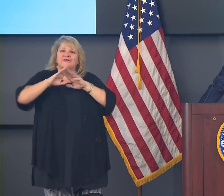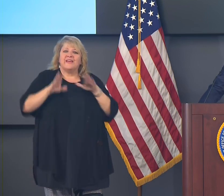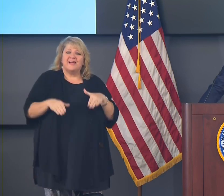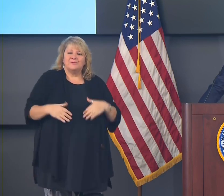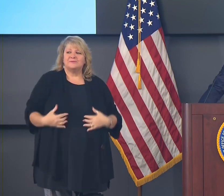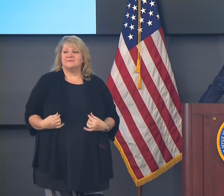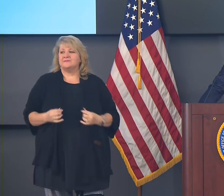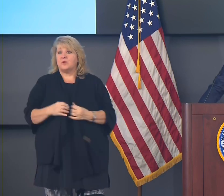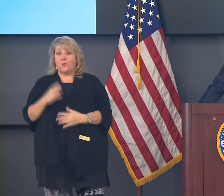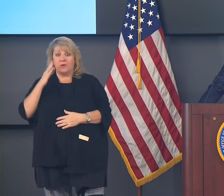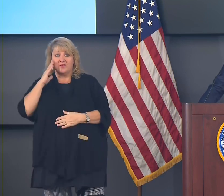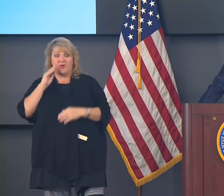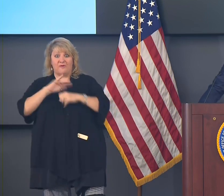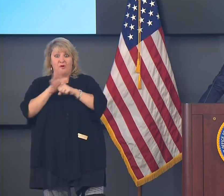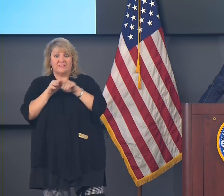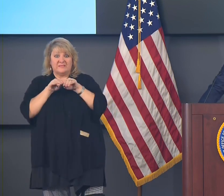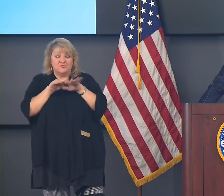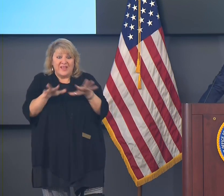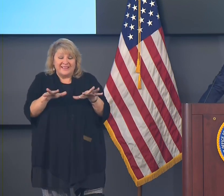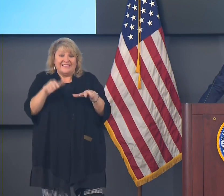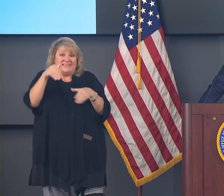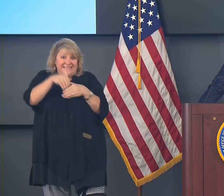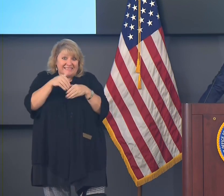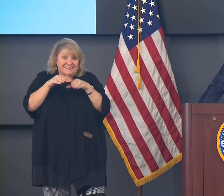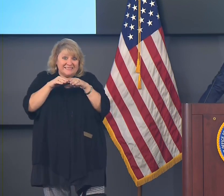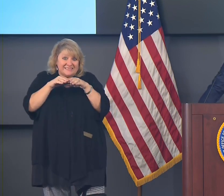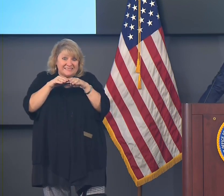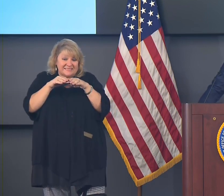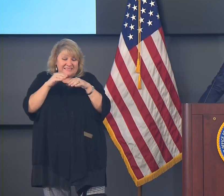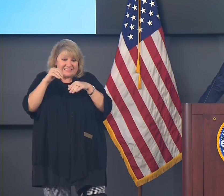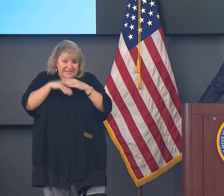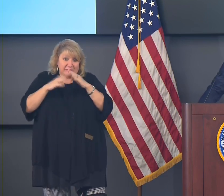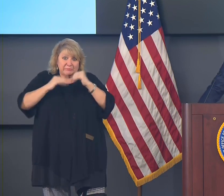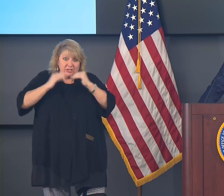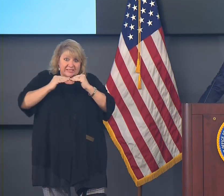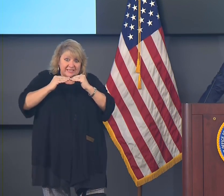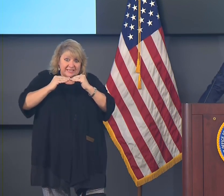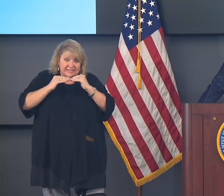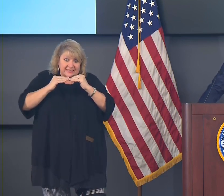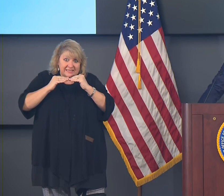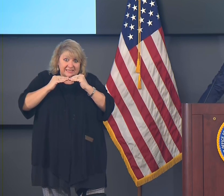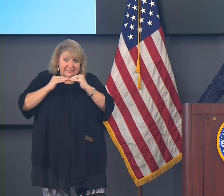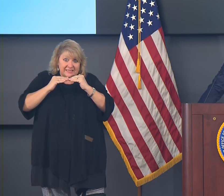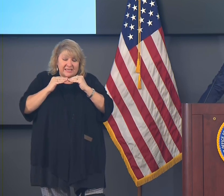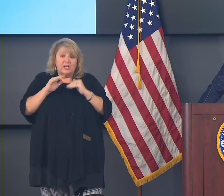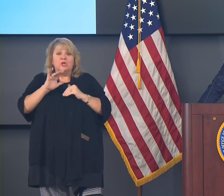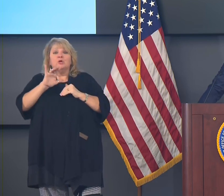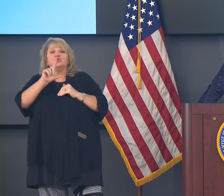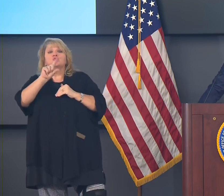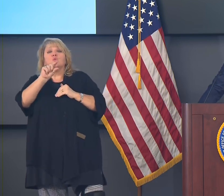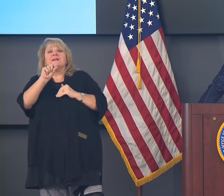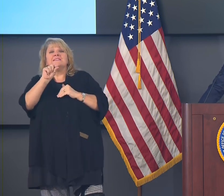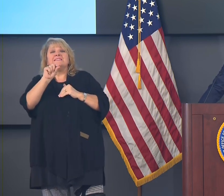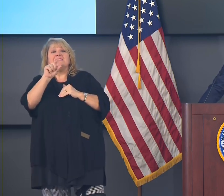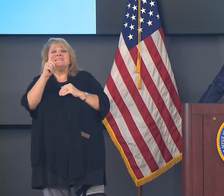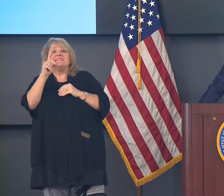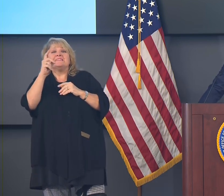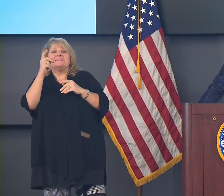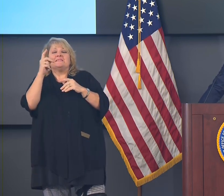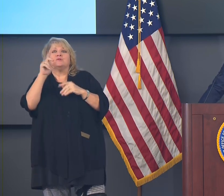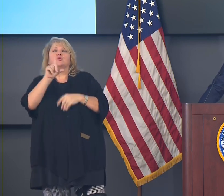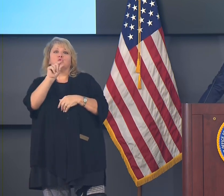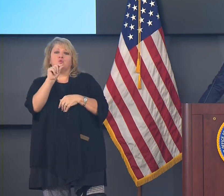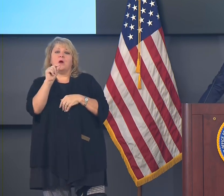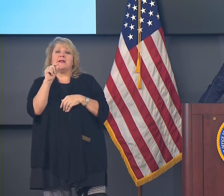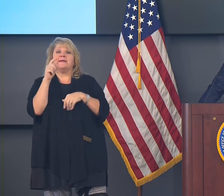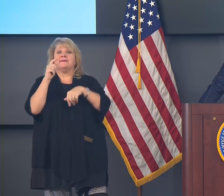indoors, and in fact, the odds of catching the coronavirus are about 20 times higher indoors than